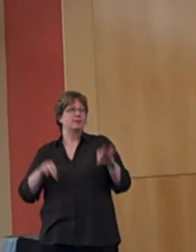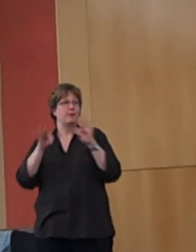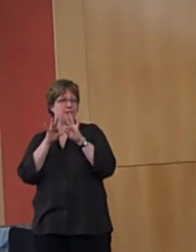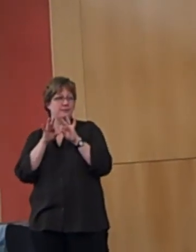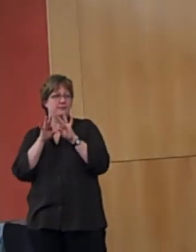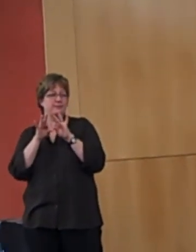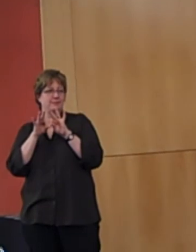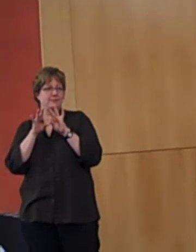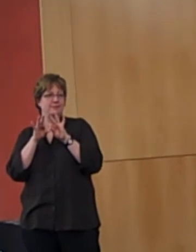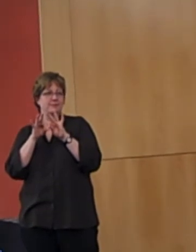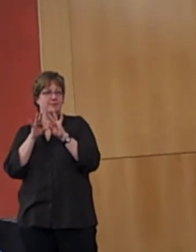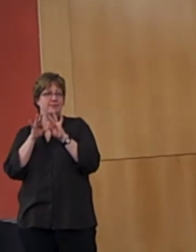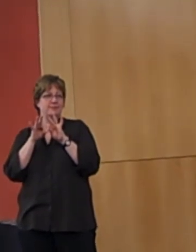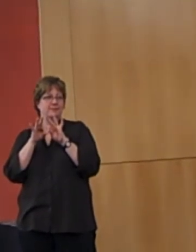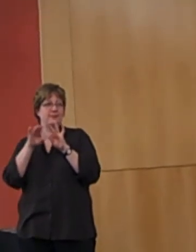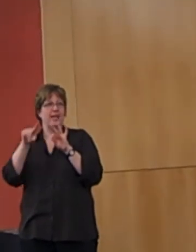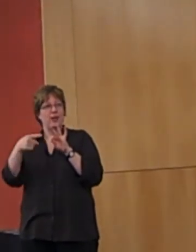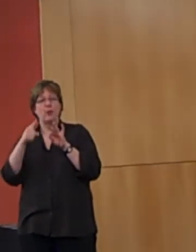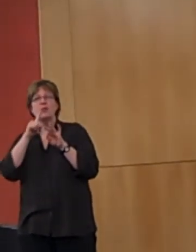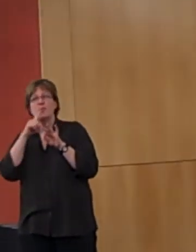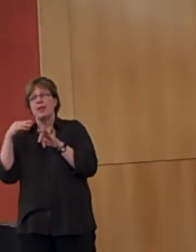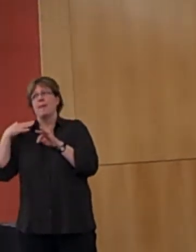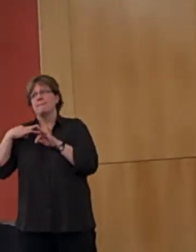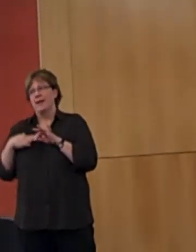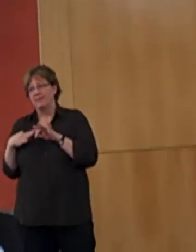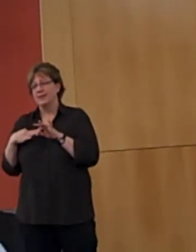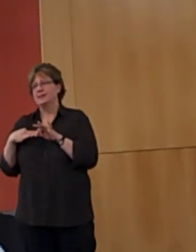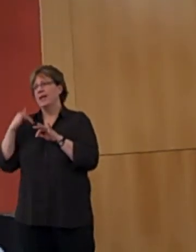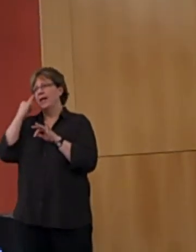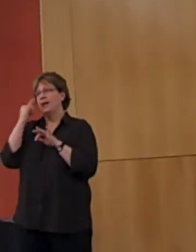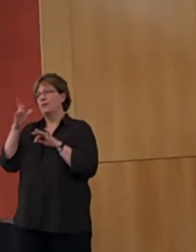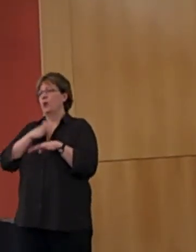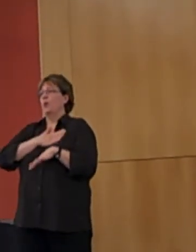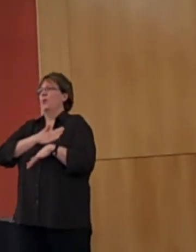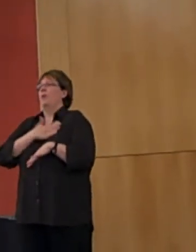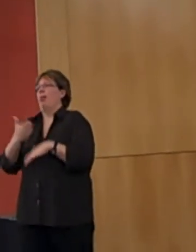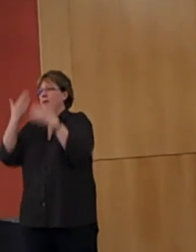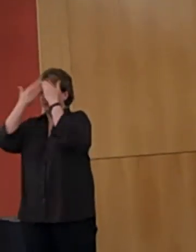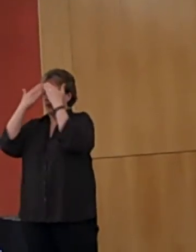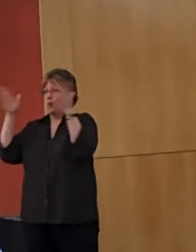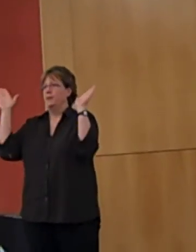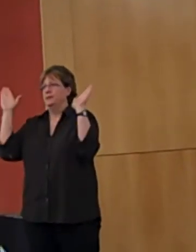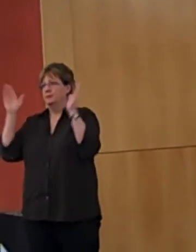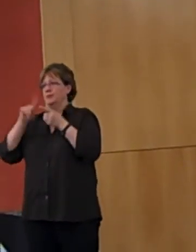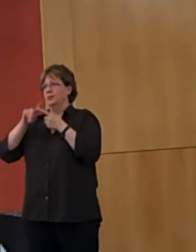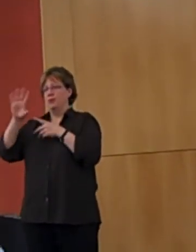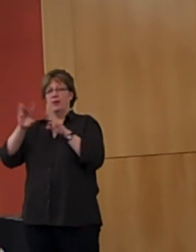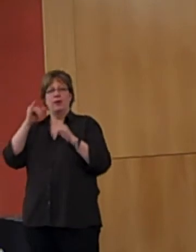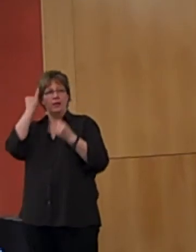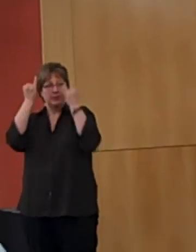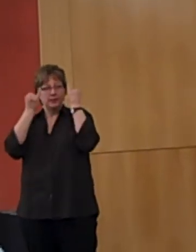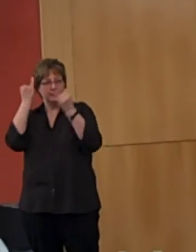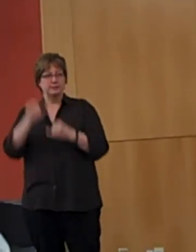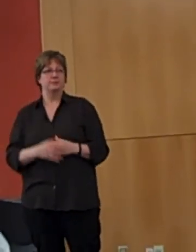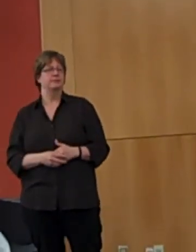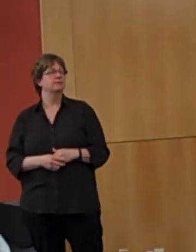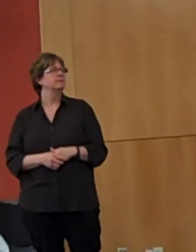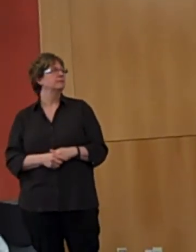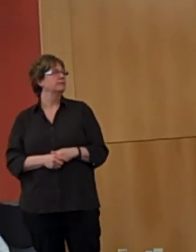practice will only really be beneficial if you are open to most of its premises initially. Also, recognize that